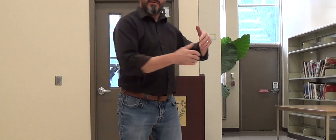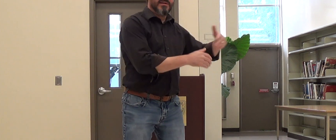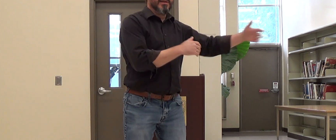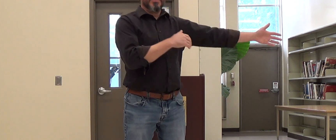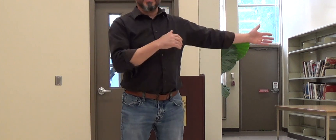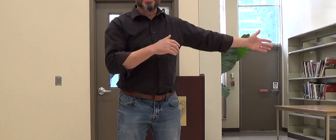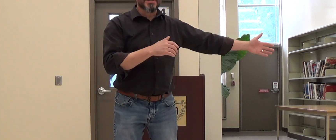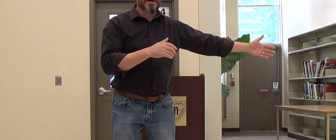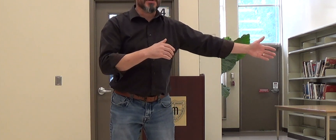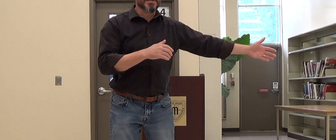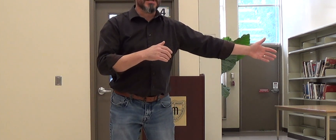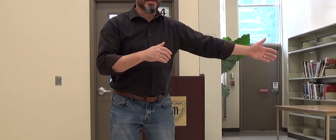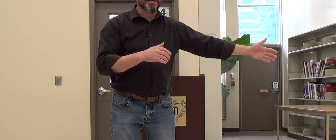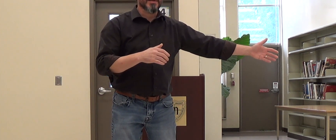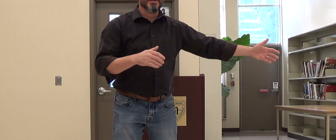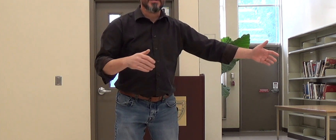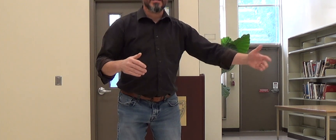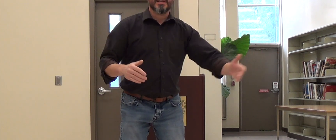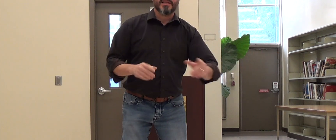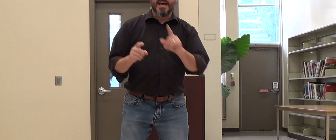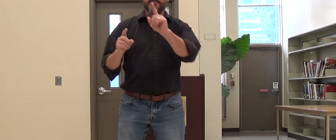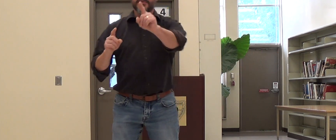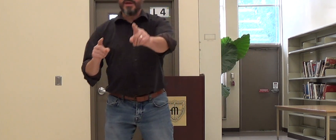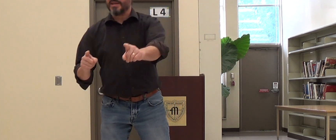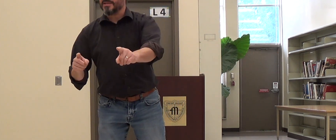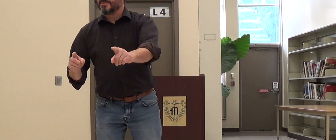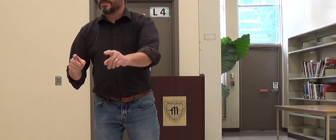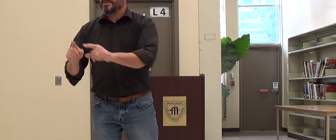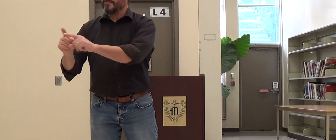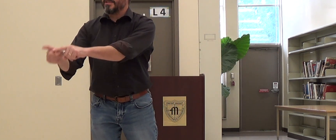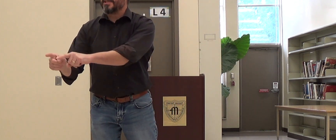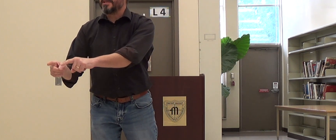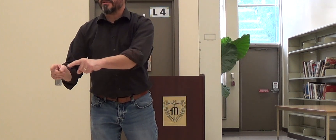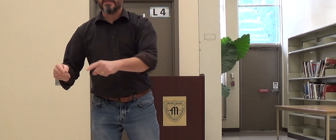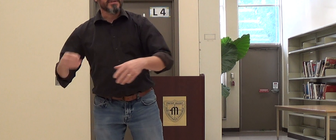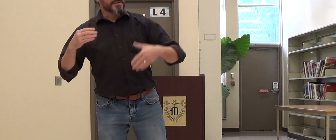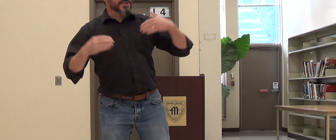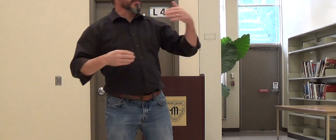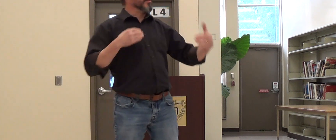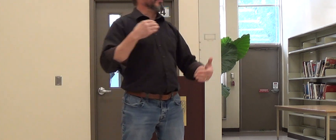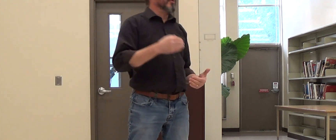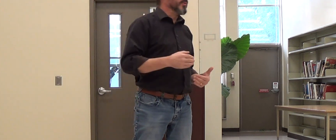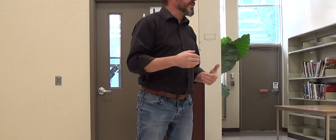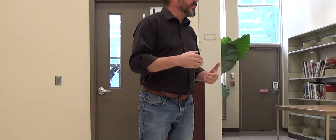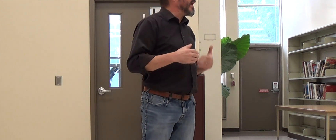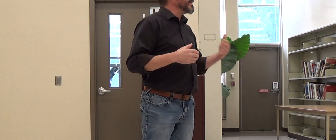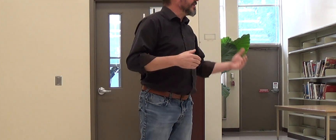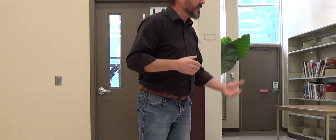great job her son did. That praise was enough incentive to spur me forward, to want to cook.